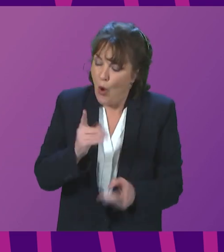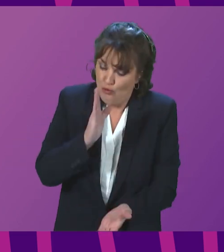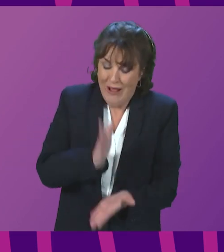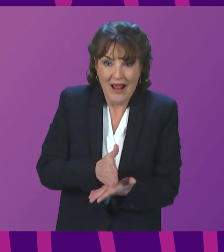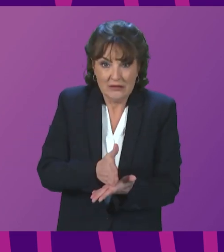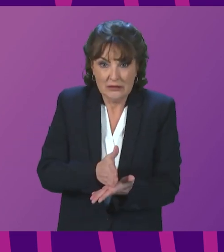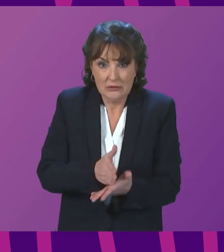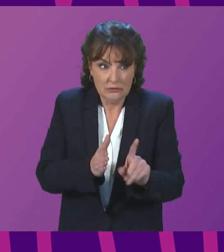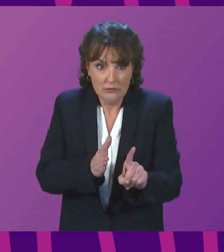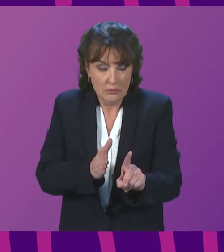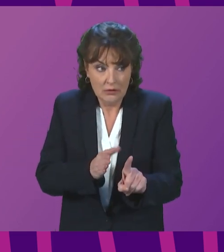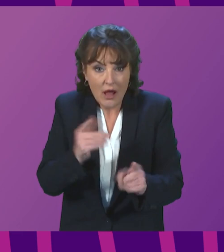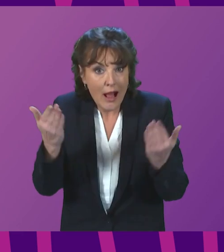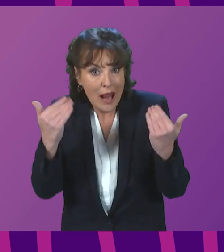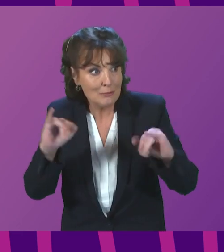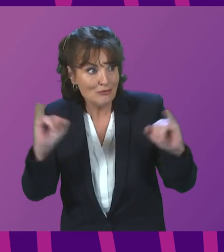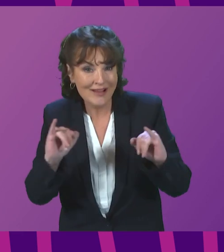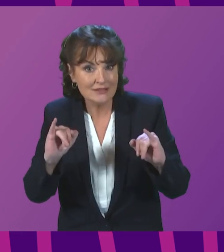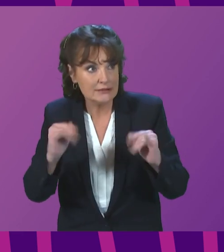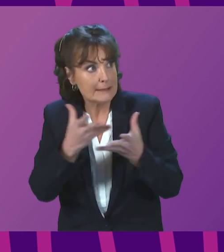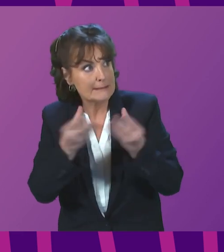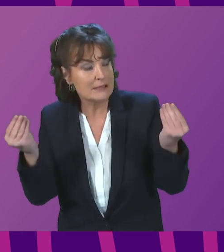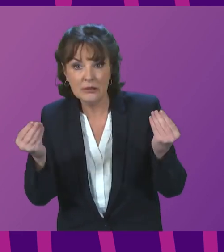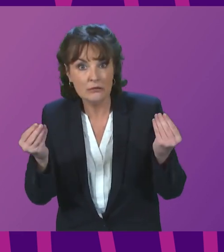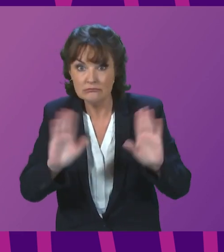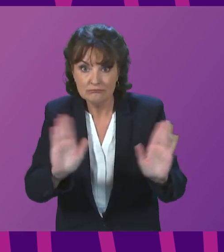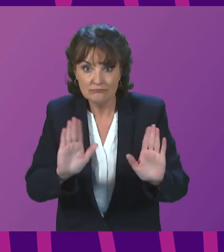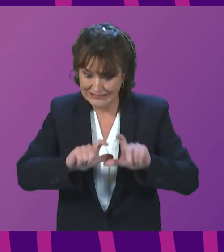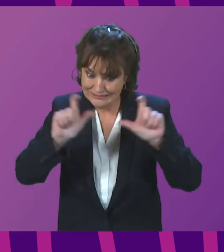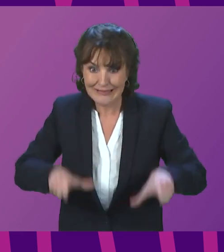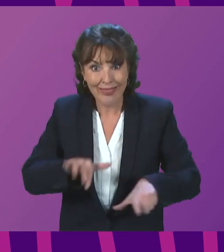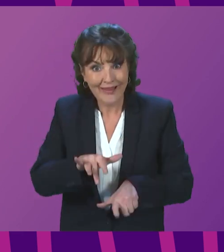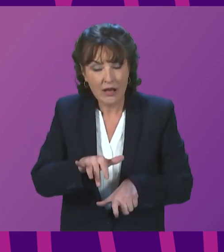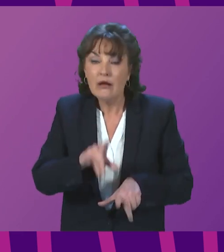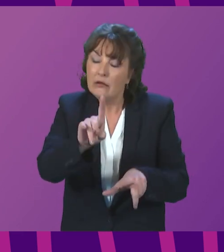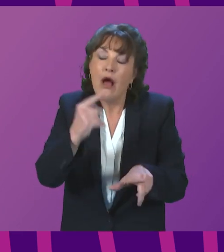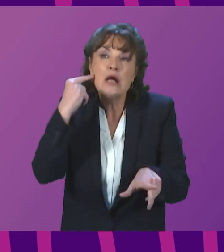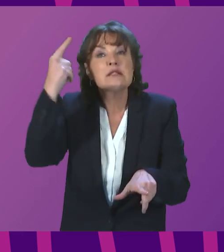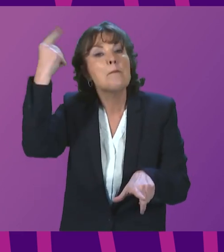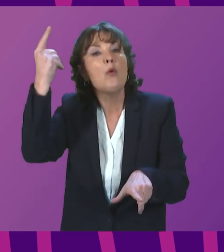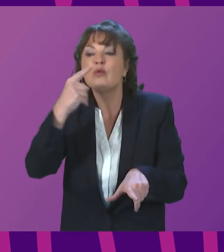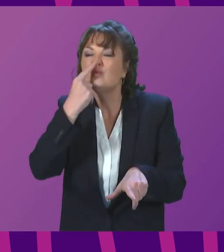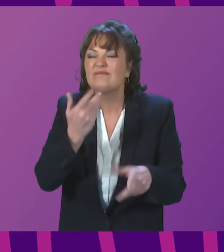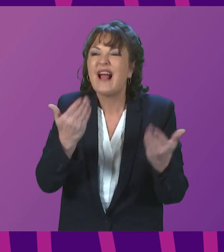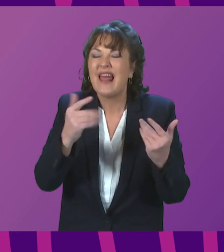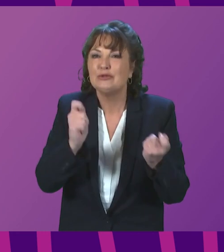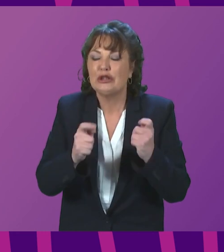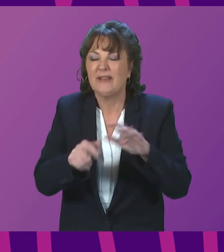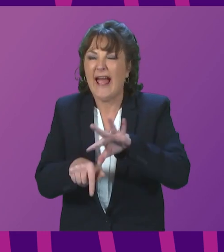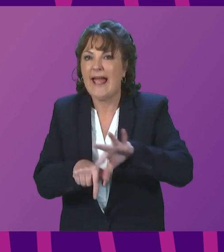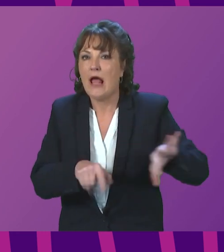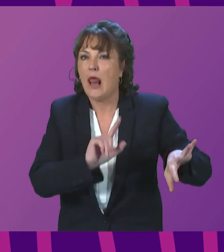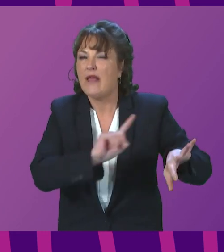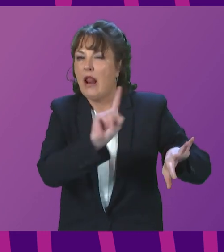climate crisis has not gone away. But even if we were to put to one side the environmental considerations, given the timescales and the